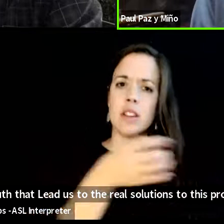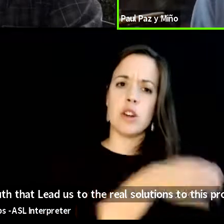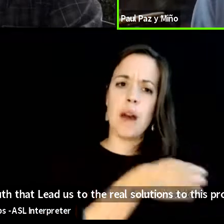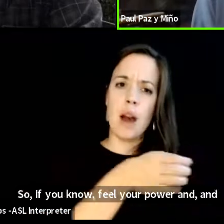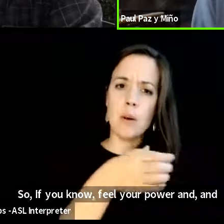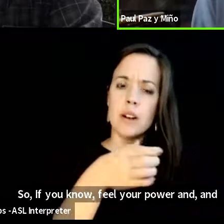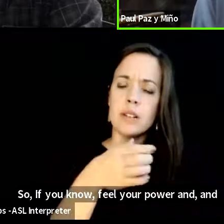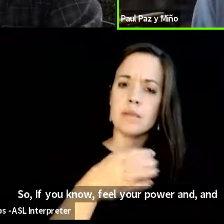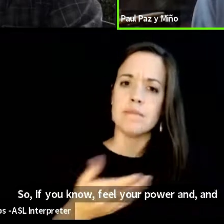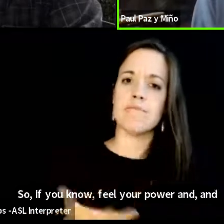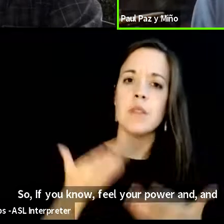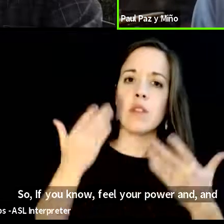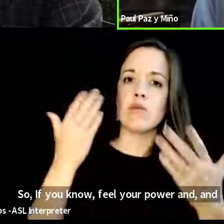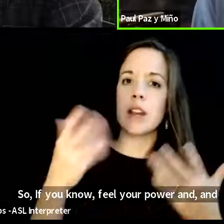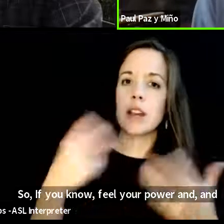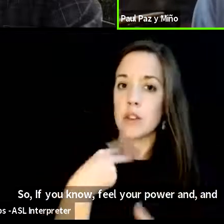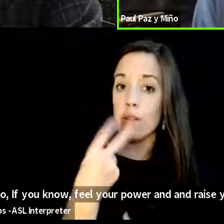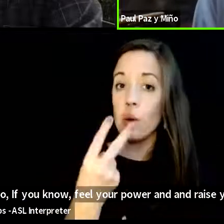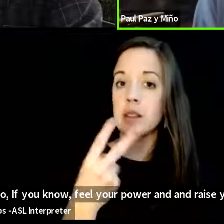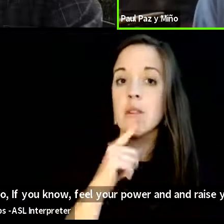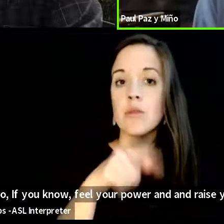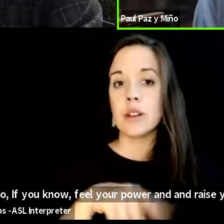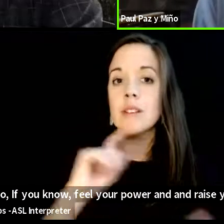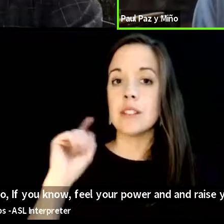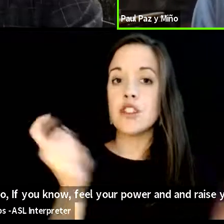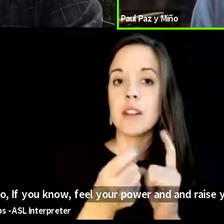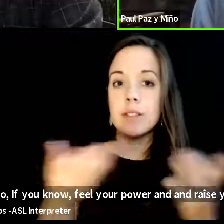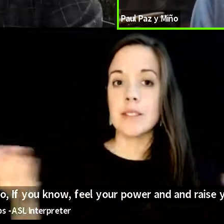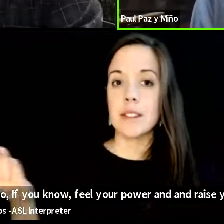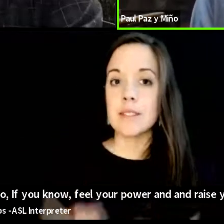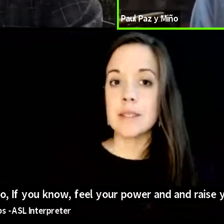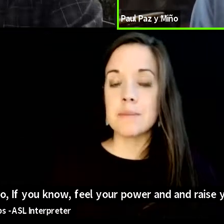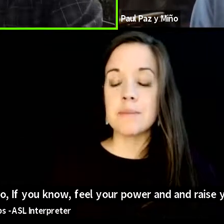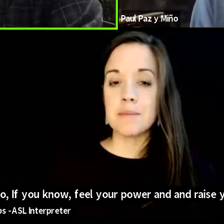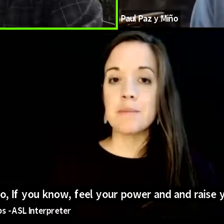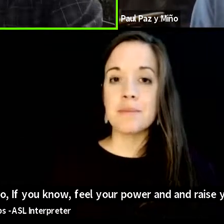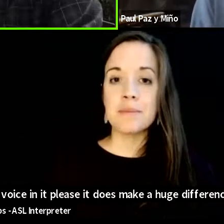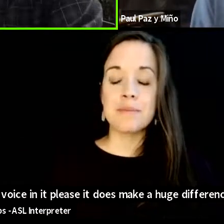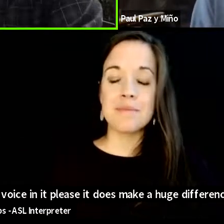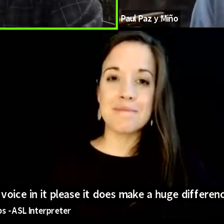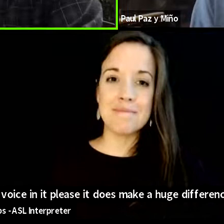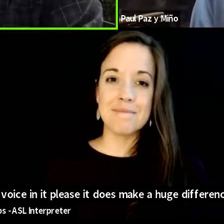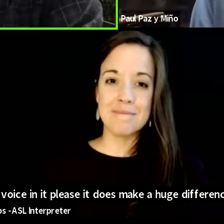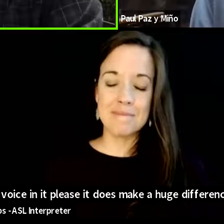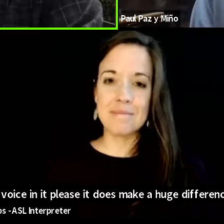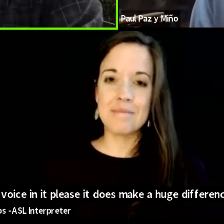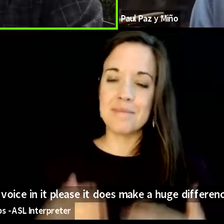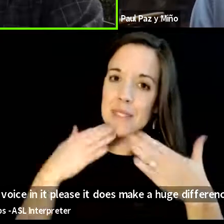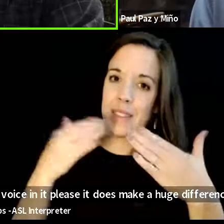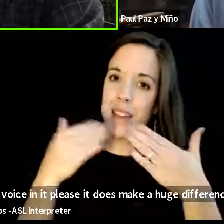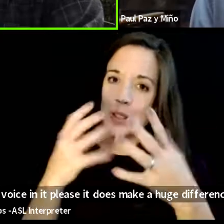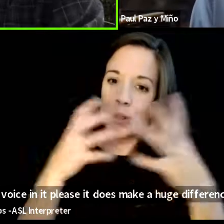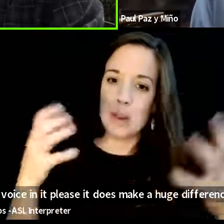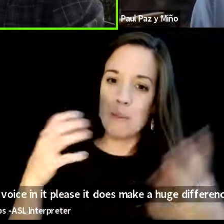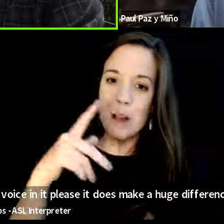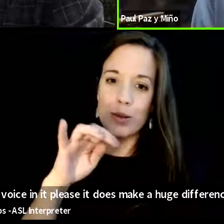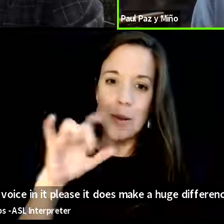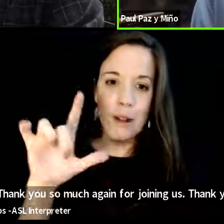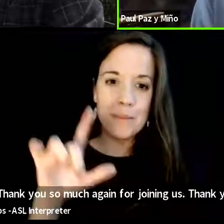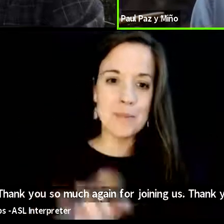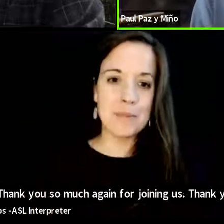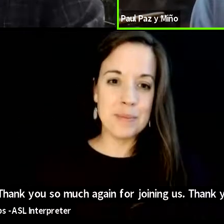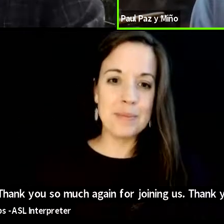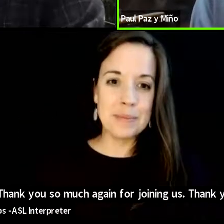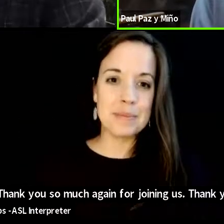raise your voice in it please it does make a huge difference thank you so much again paul for joining us thank you